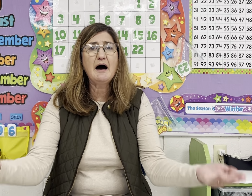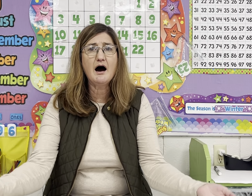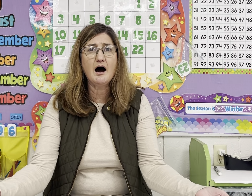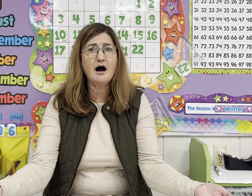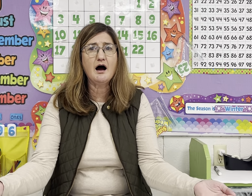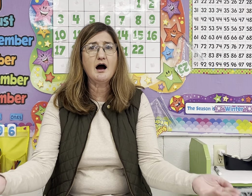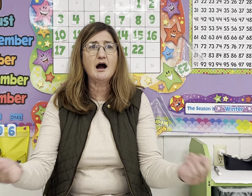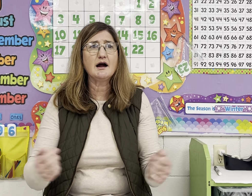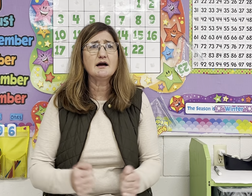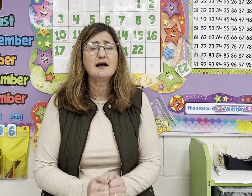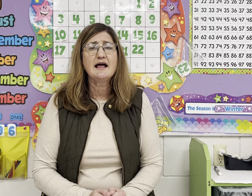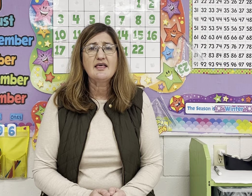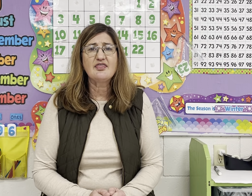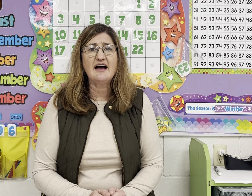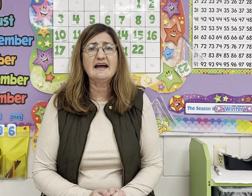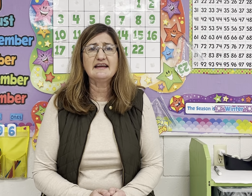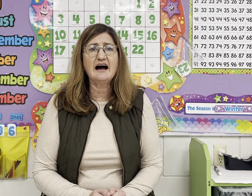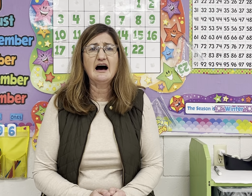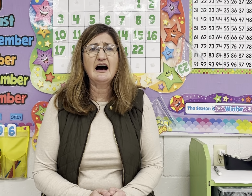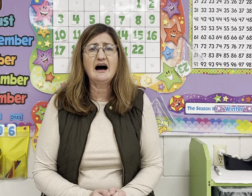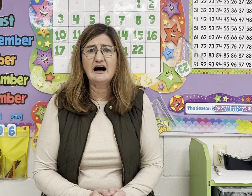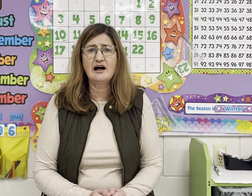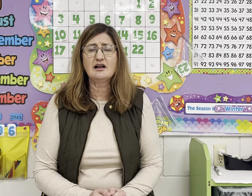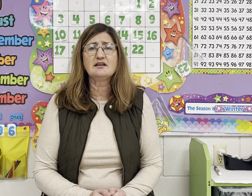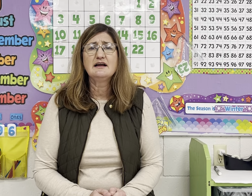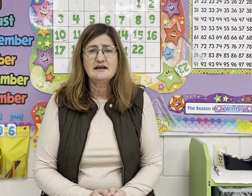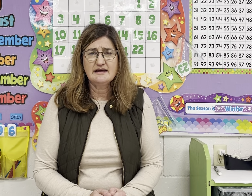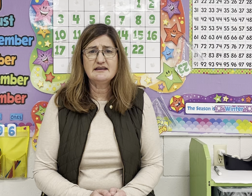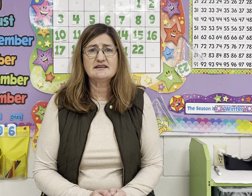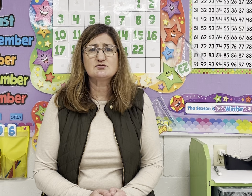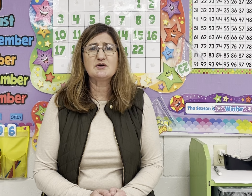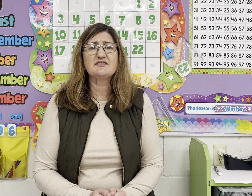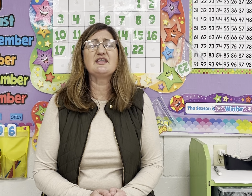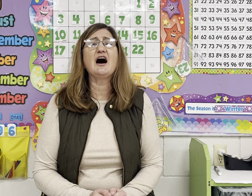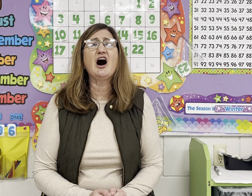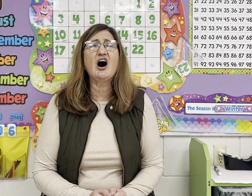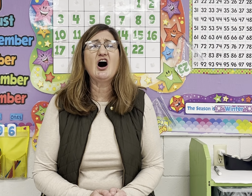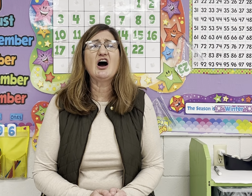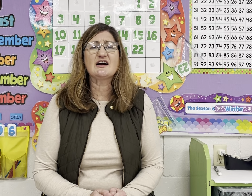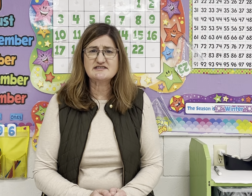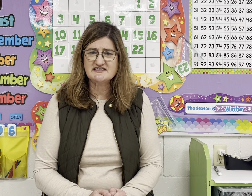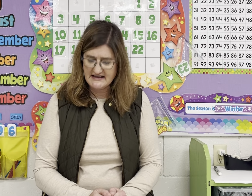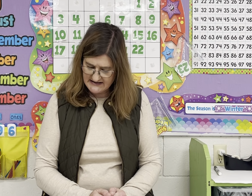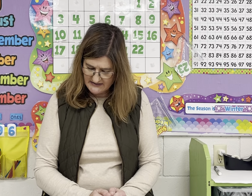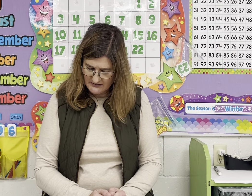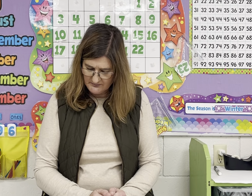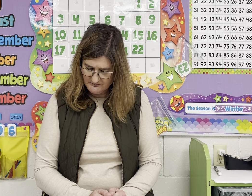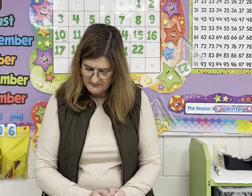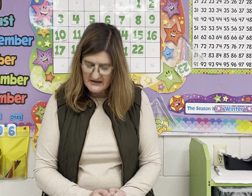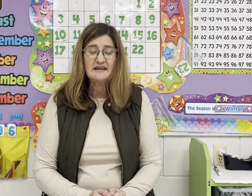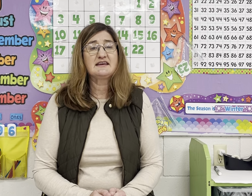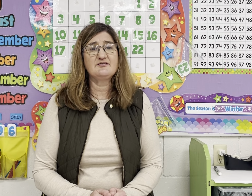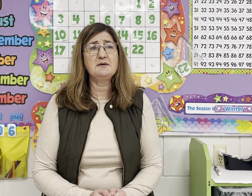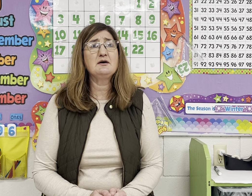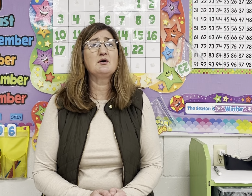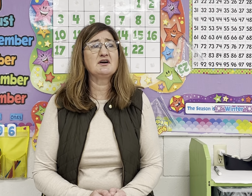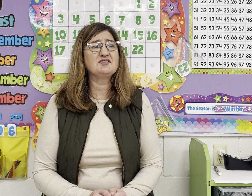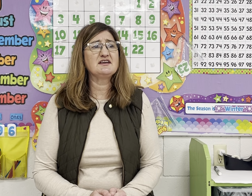par. They all end with the R sound. Give me a word that